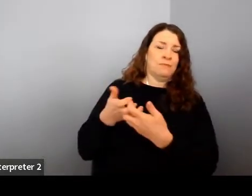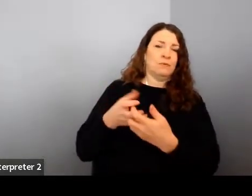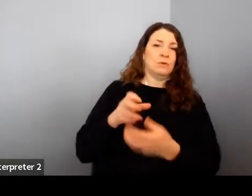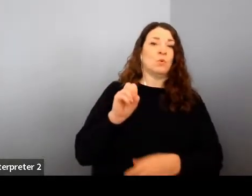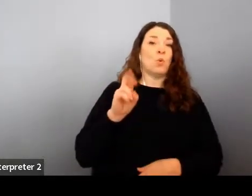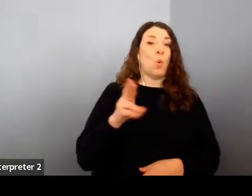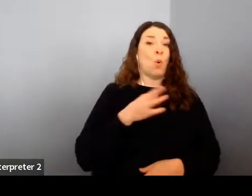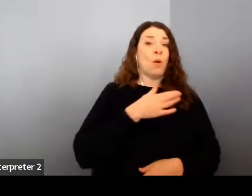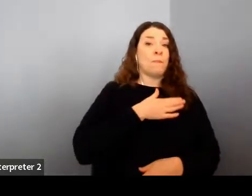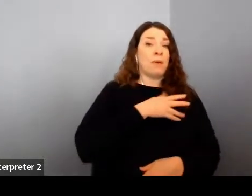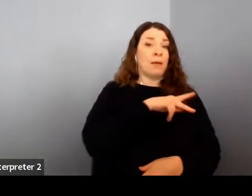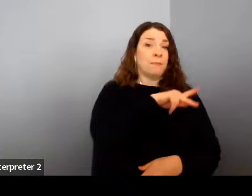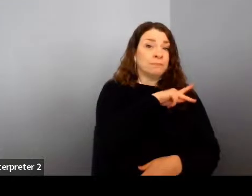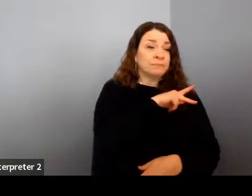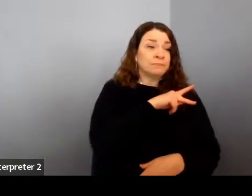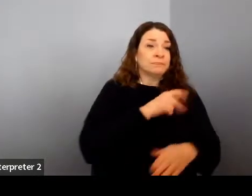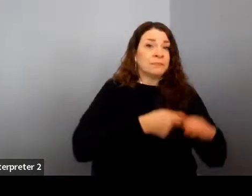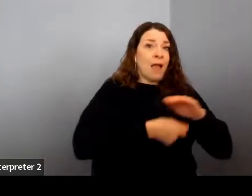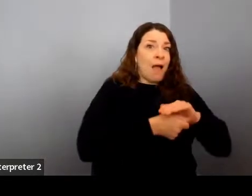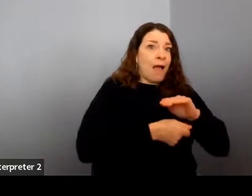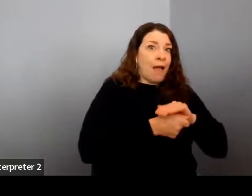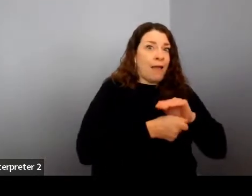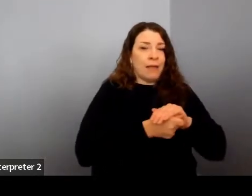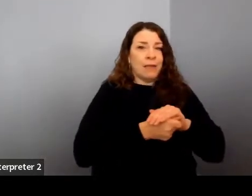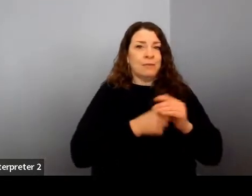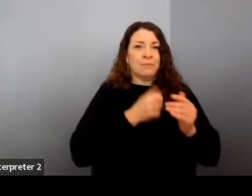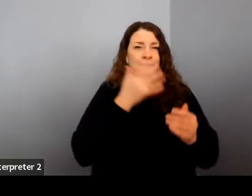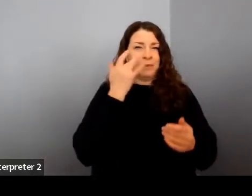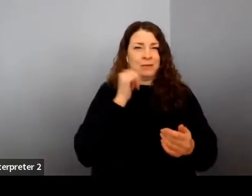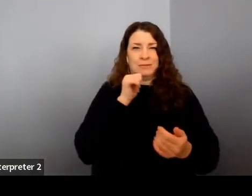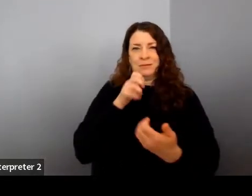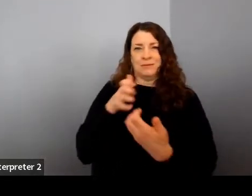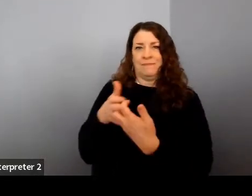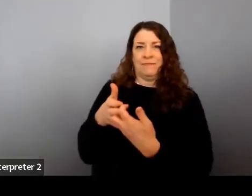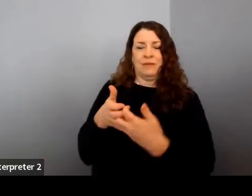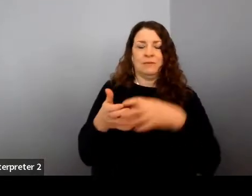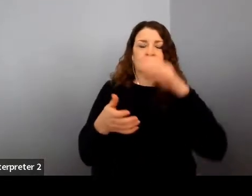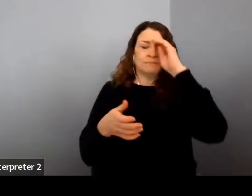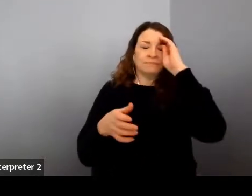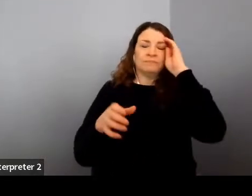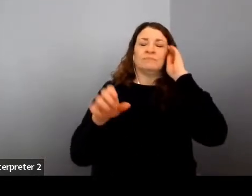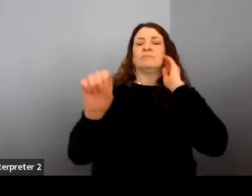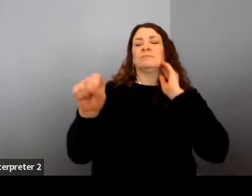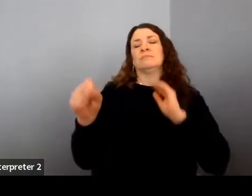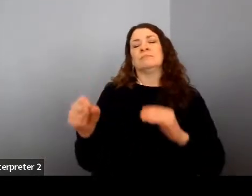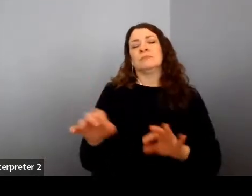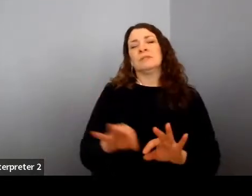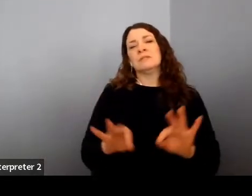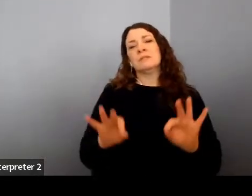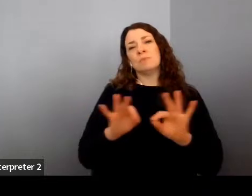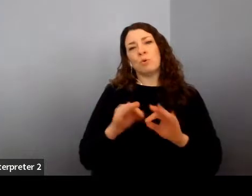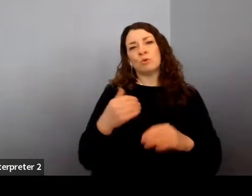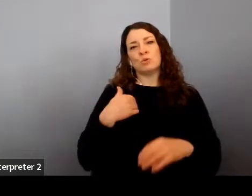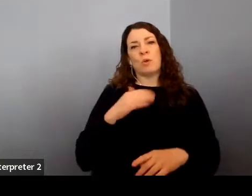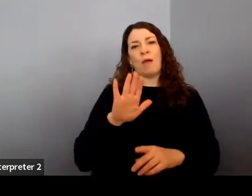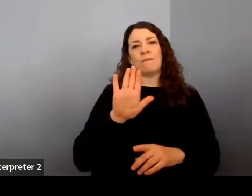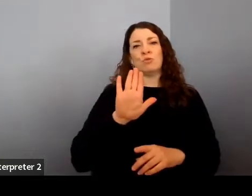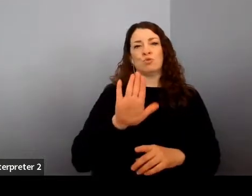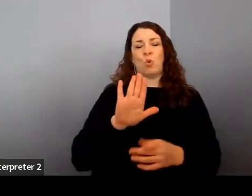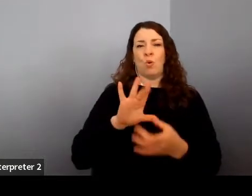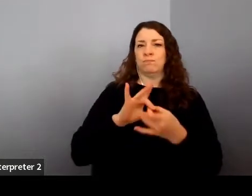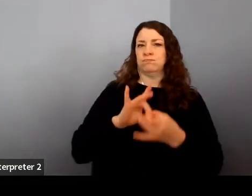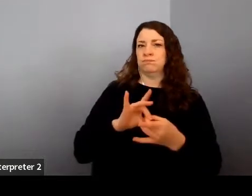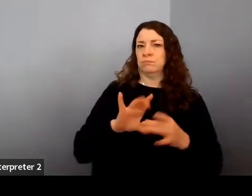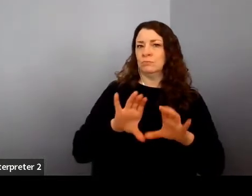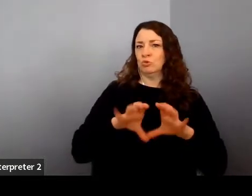identity in the workplace? Yeah. I think it's so important to have your, you know, your group, whether it's at